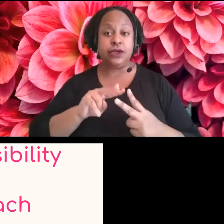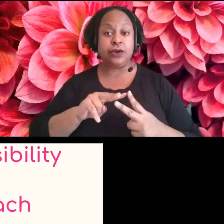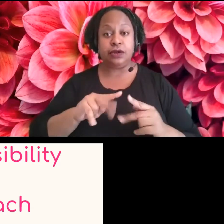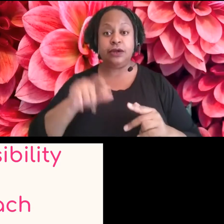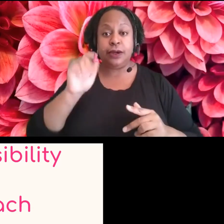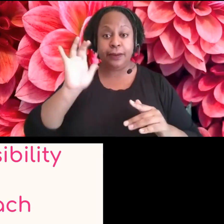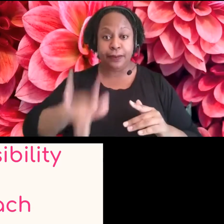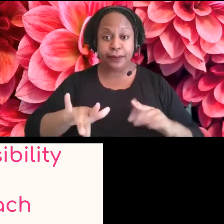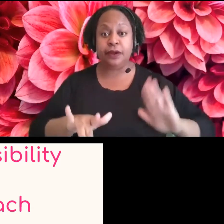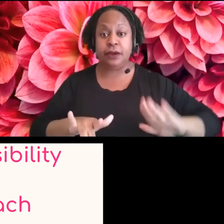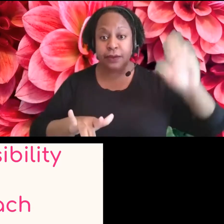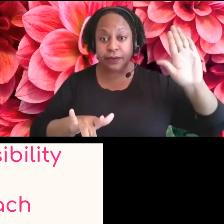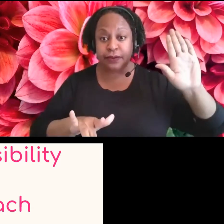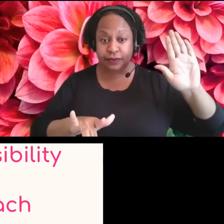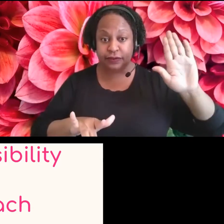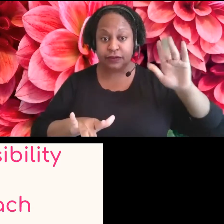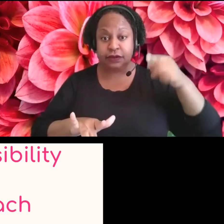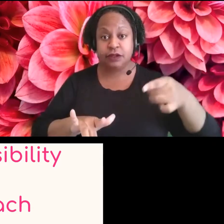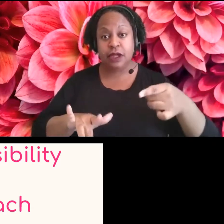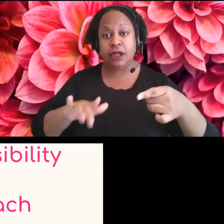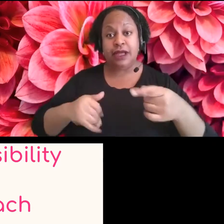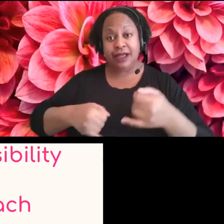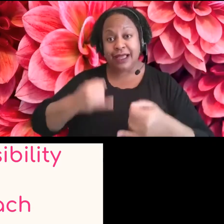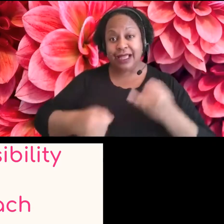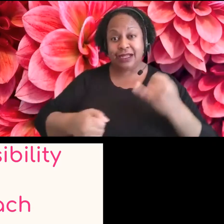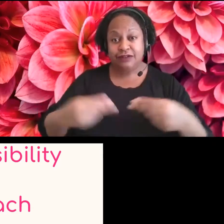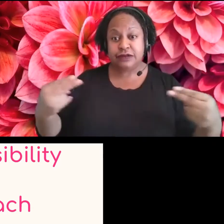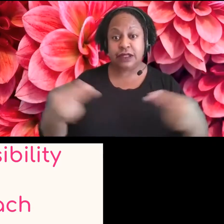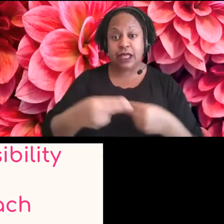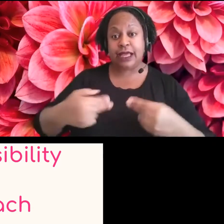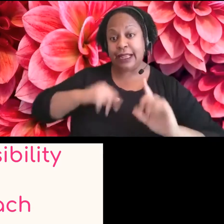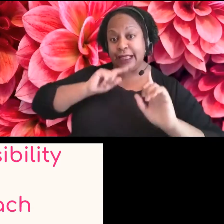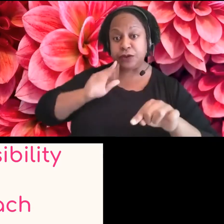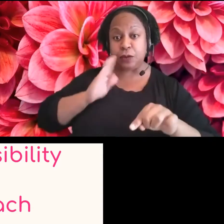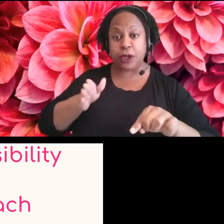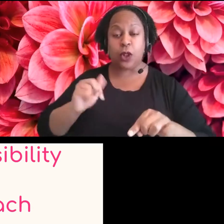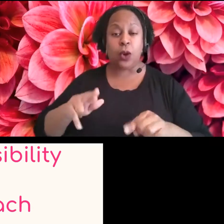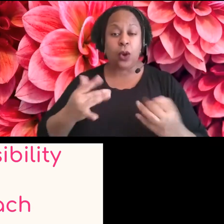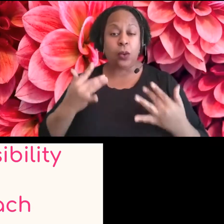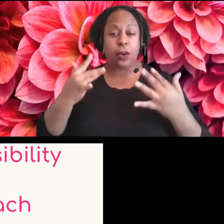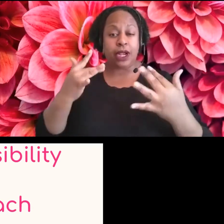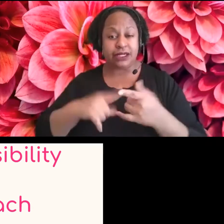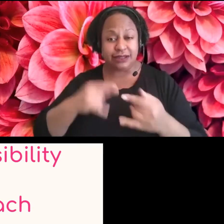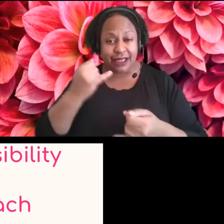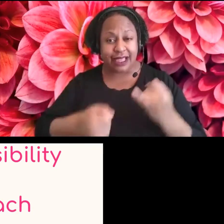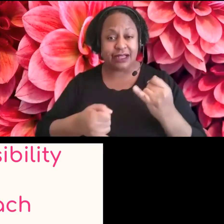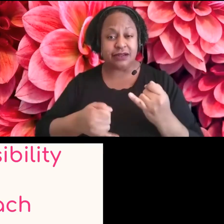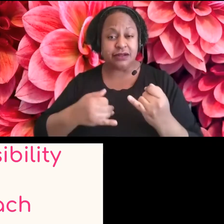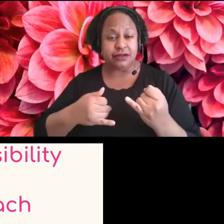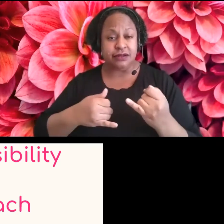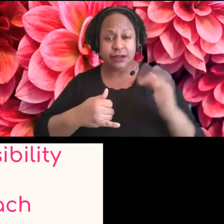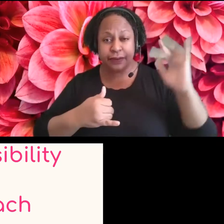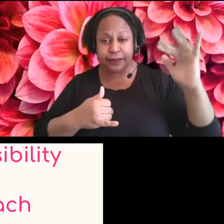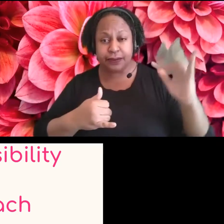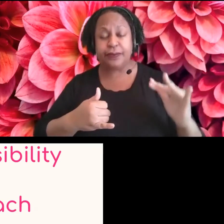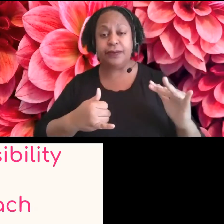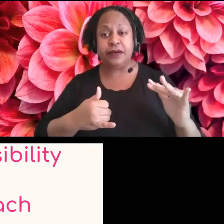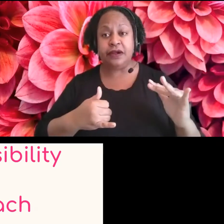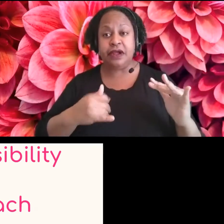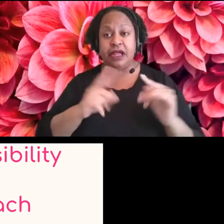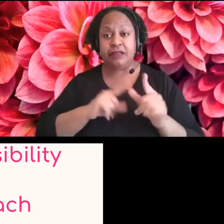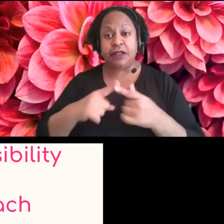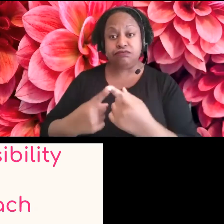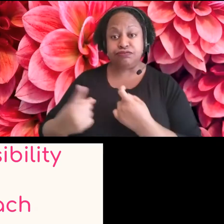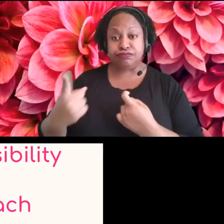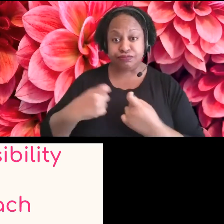the raise hand function and I will answer your question at the end of the slide, or you can wait until the end of the very section and we can get into anything you